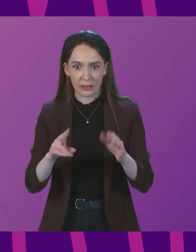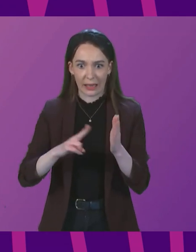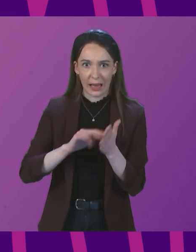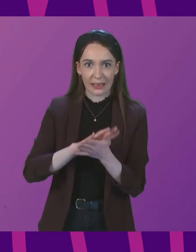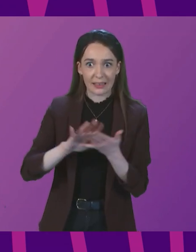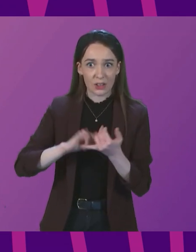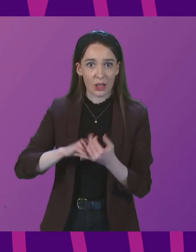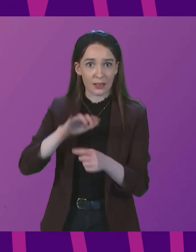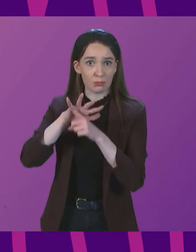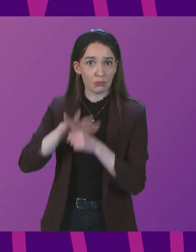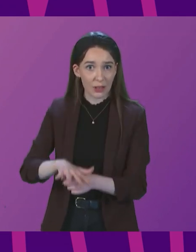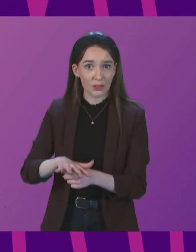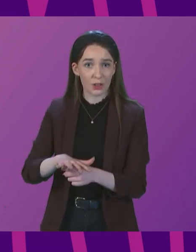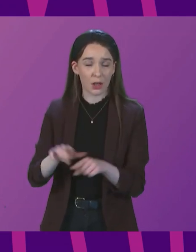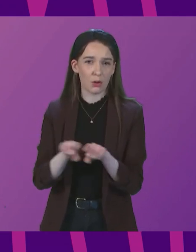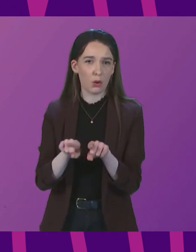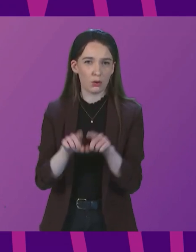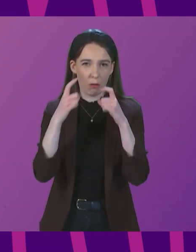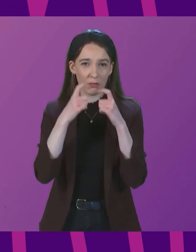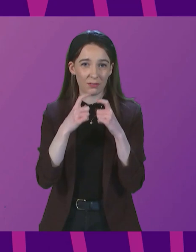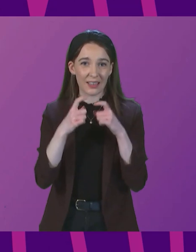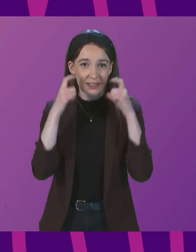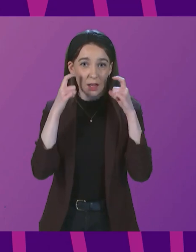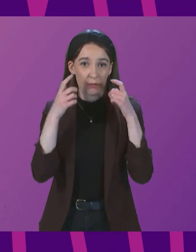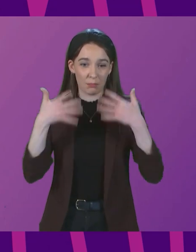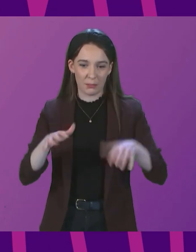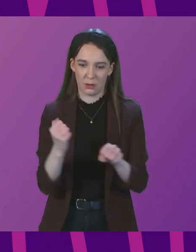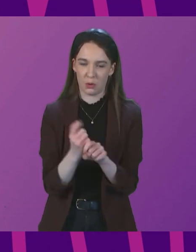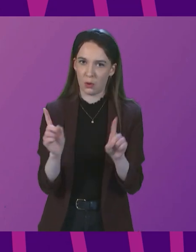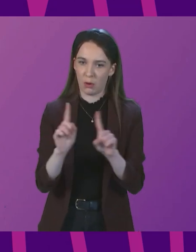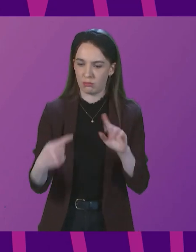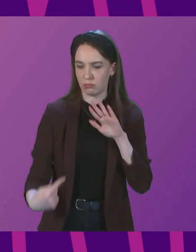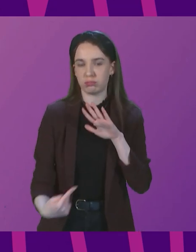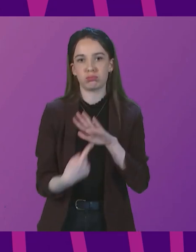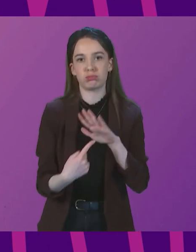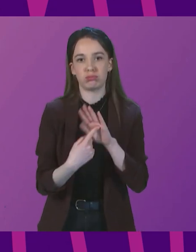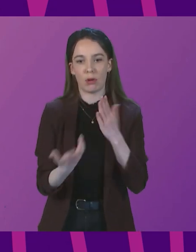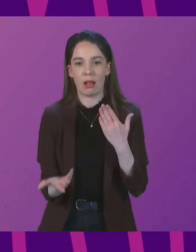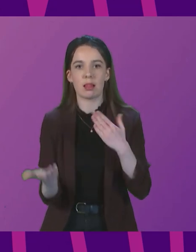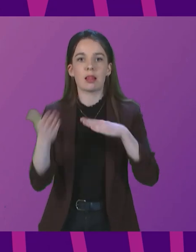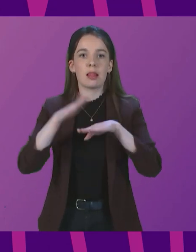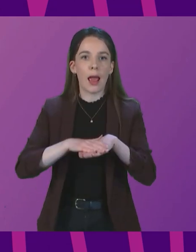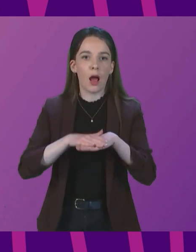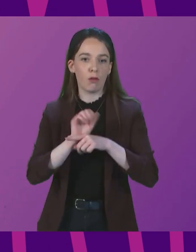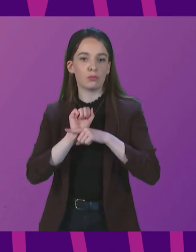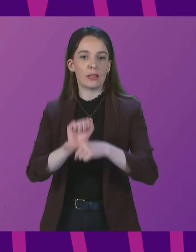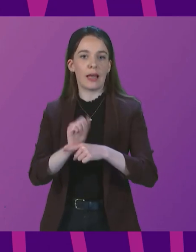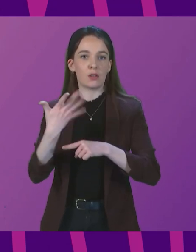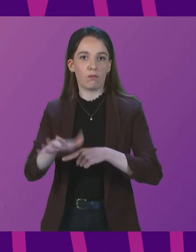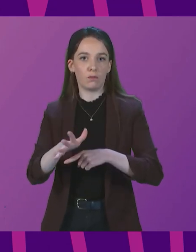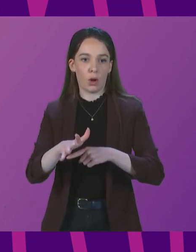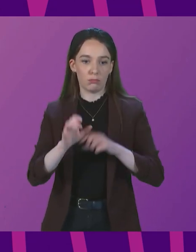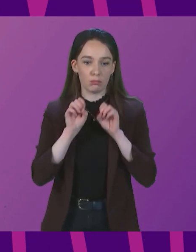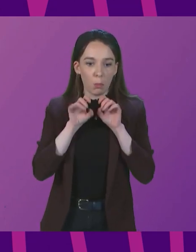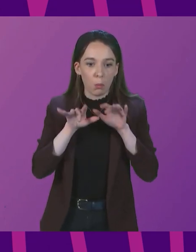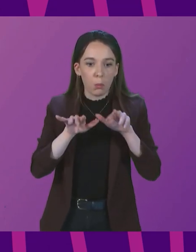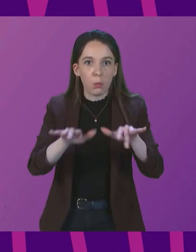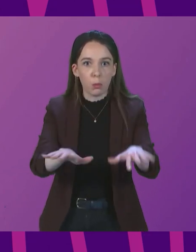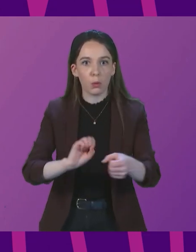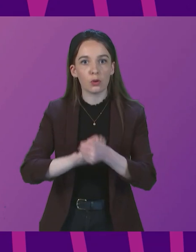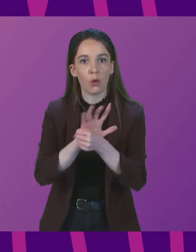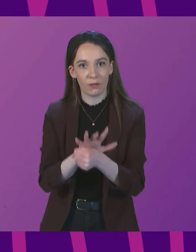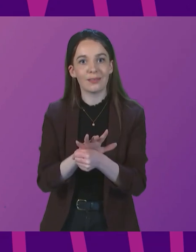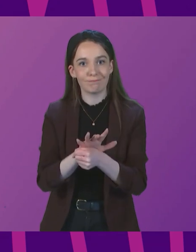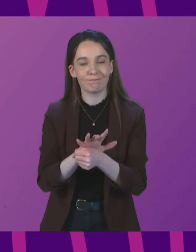and also the fact that face coverings do provide an important layer of protection against transmission of the virus from one person to another.